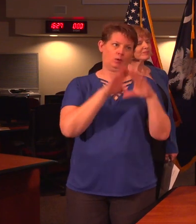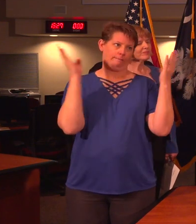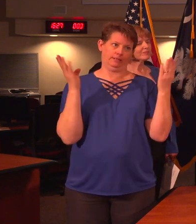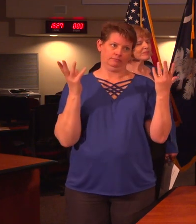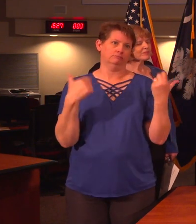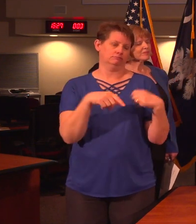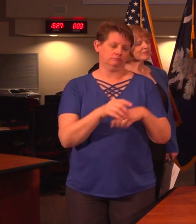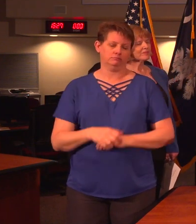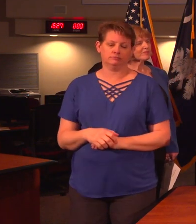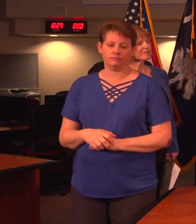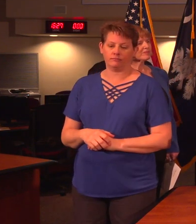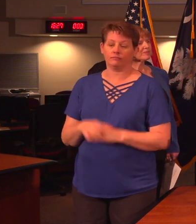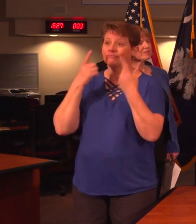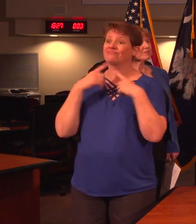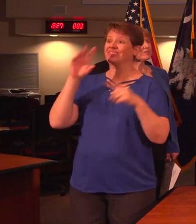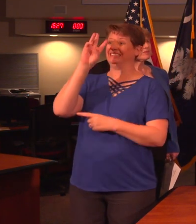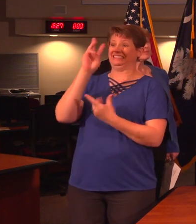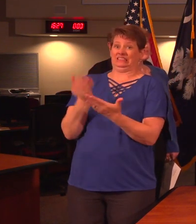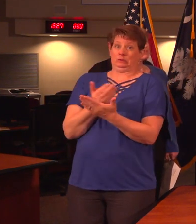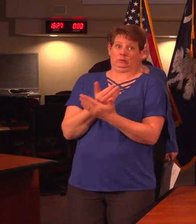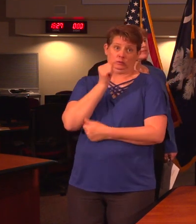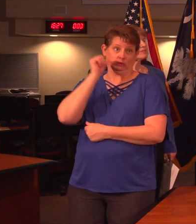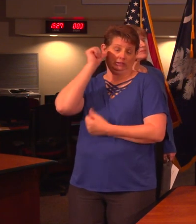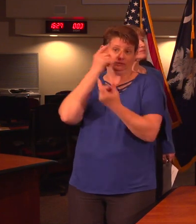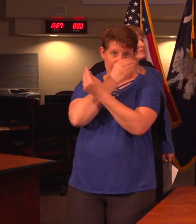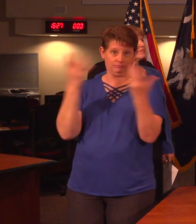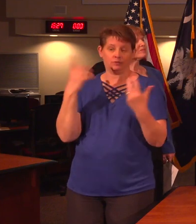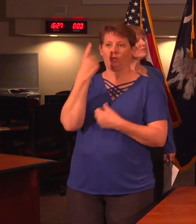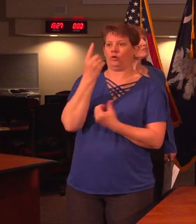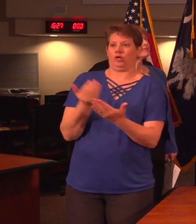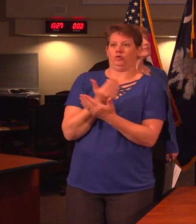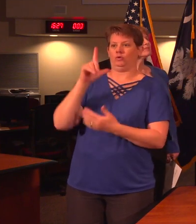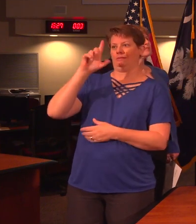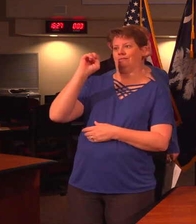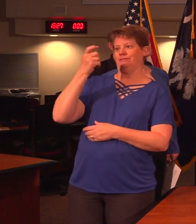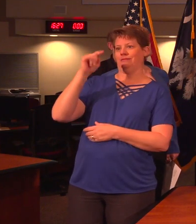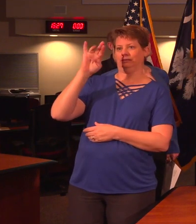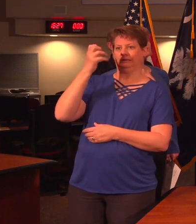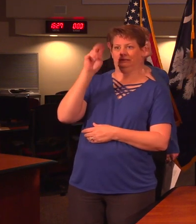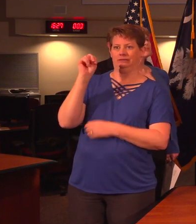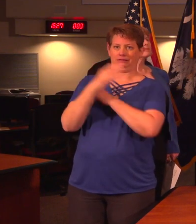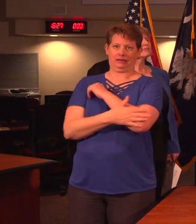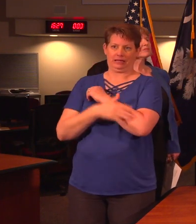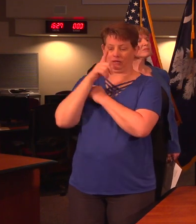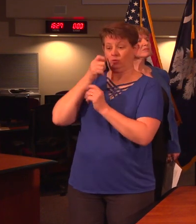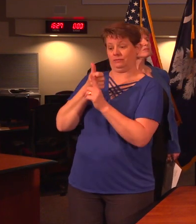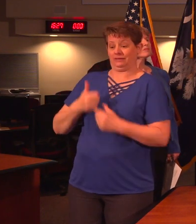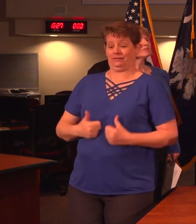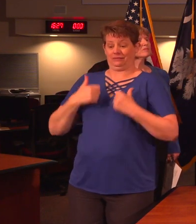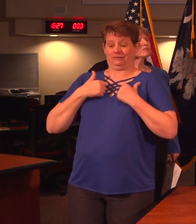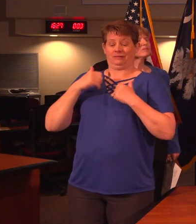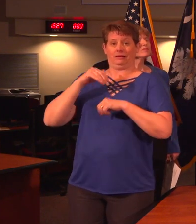In addition, we announced six new cases yesterday, including one new case from Lexington County, who was a resident of the